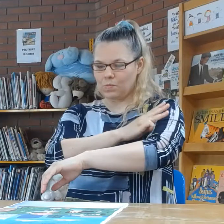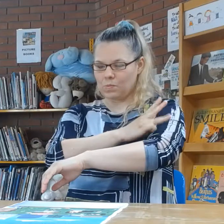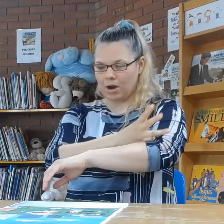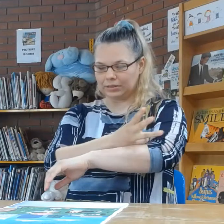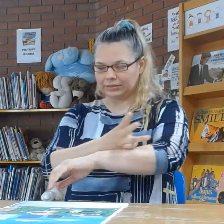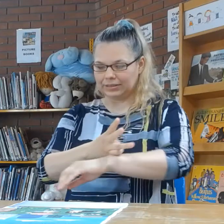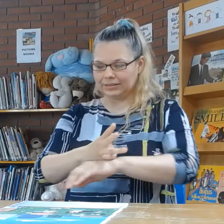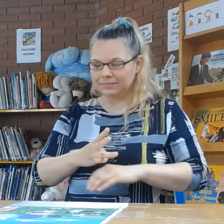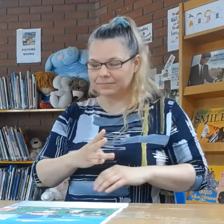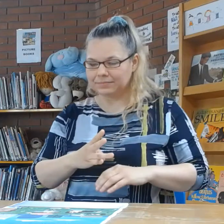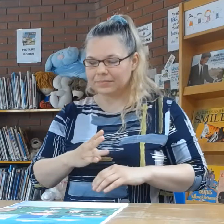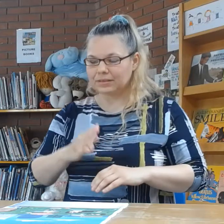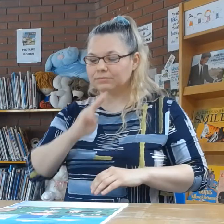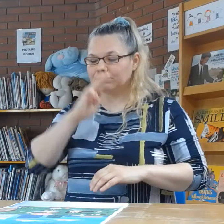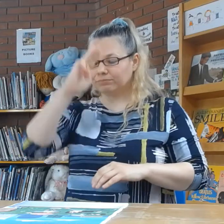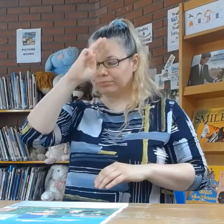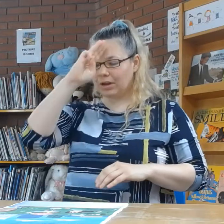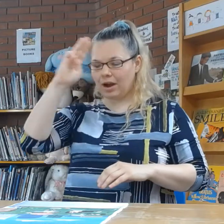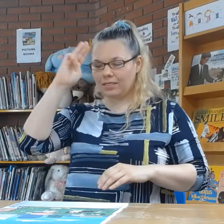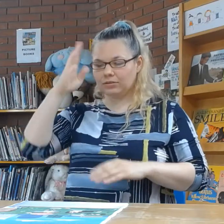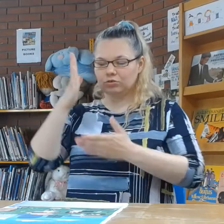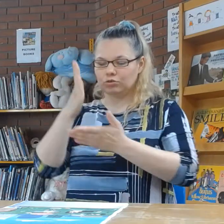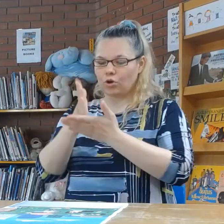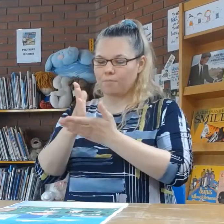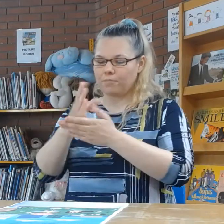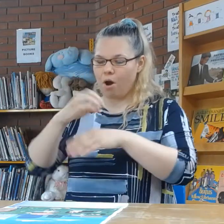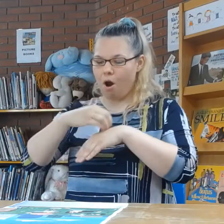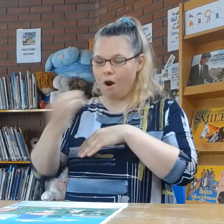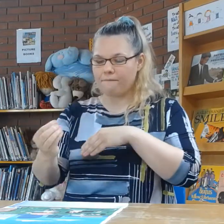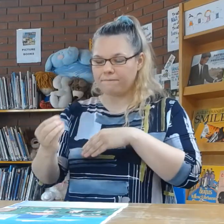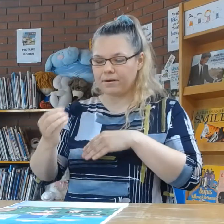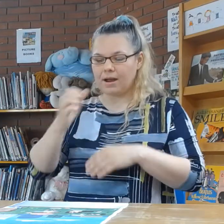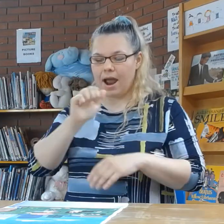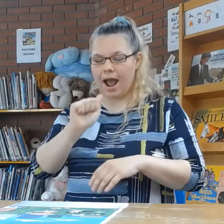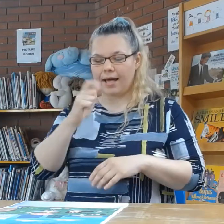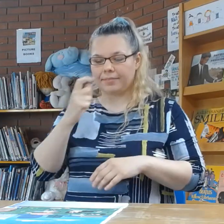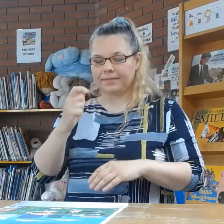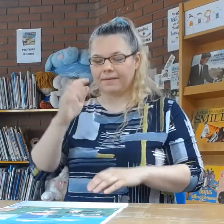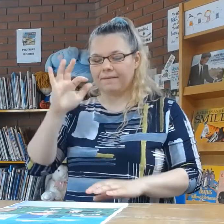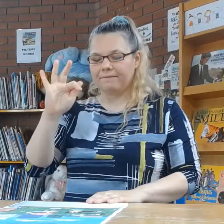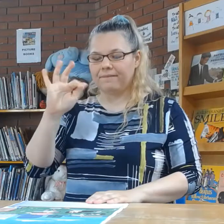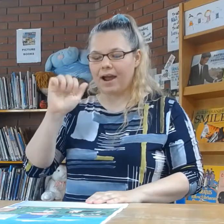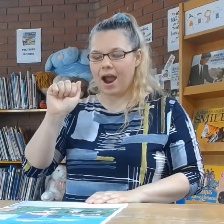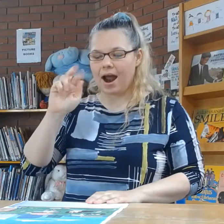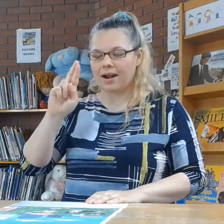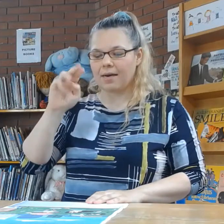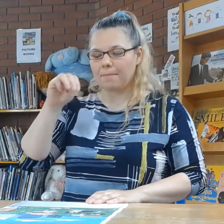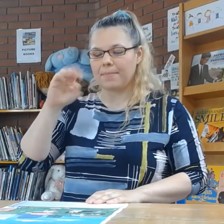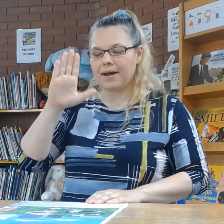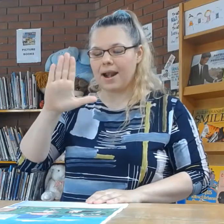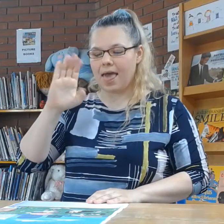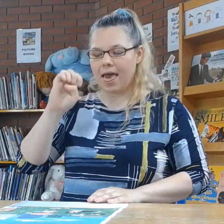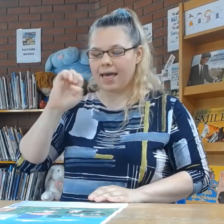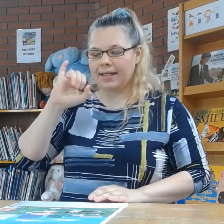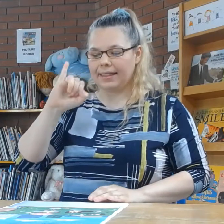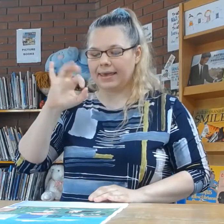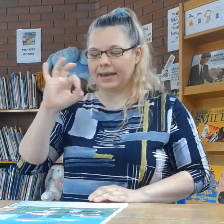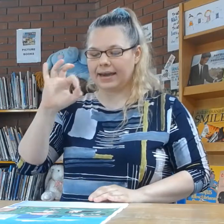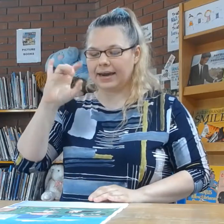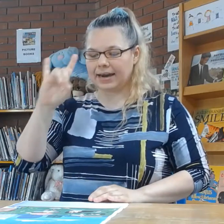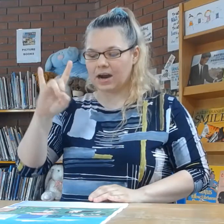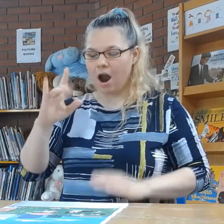Meanwhile, the President stopped off at Farblee House for some tea